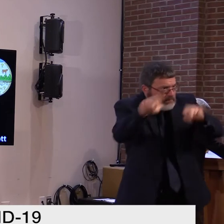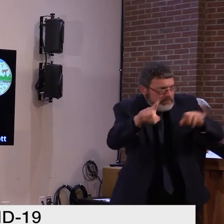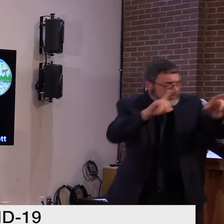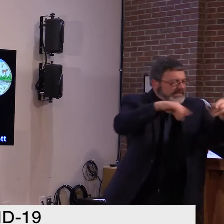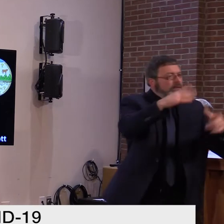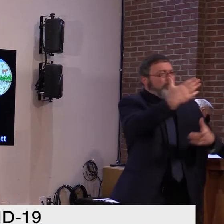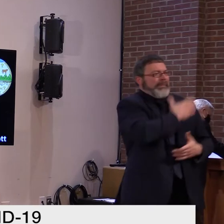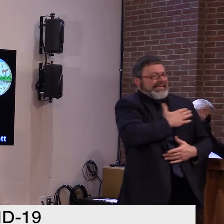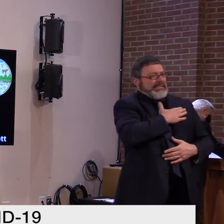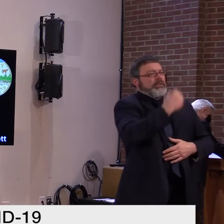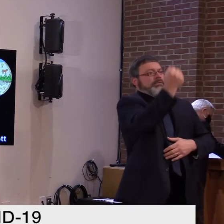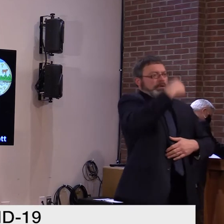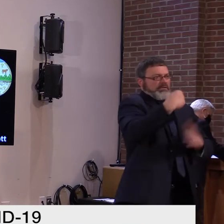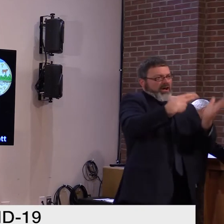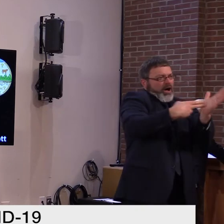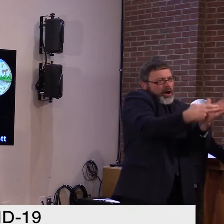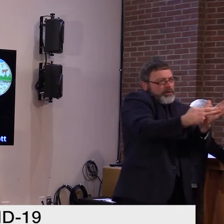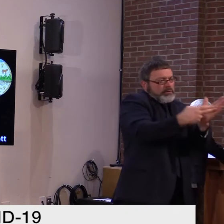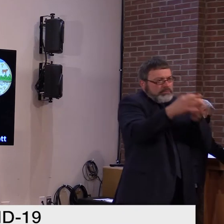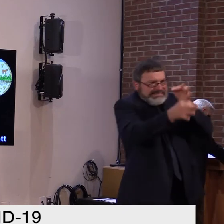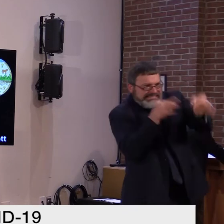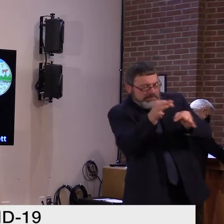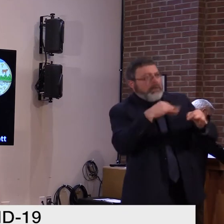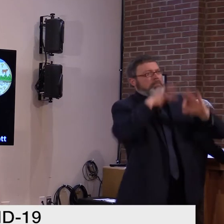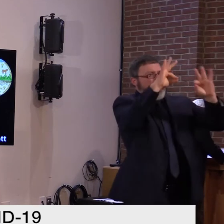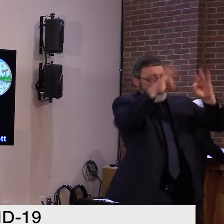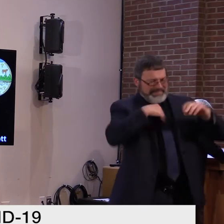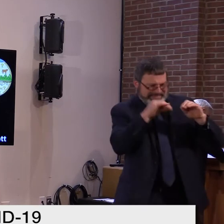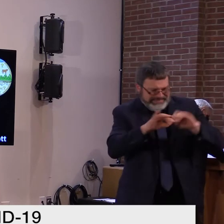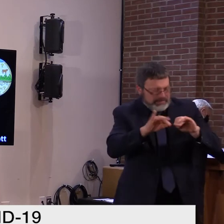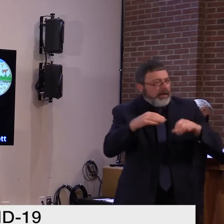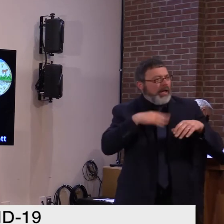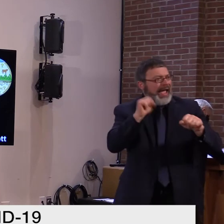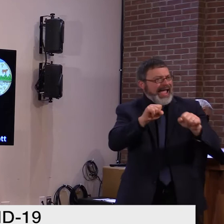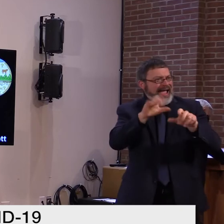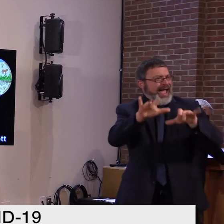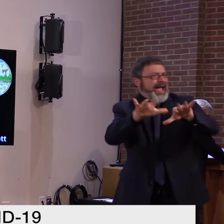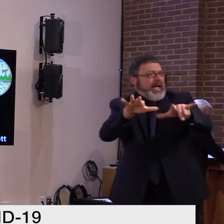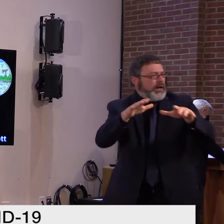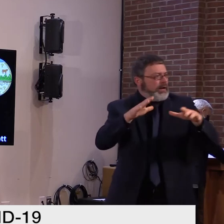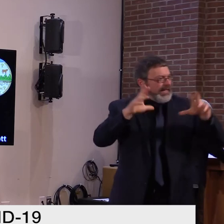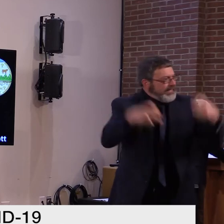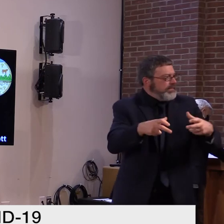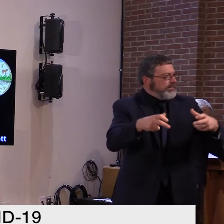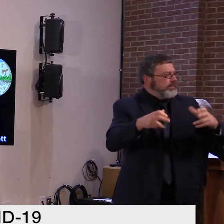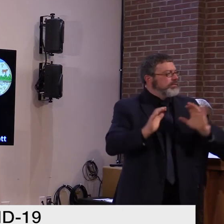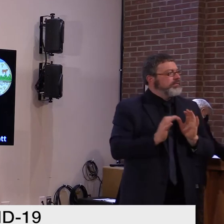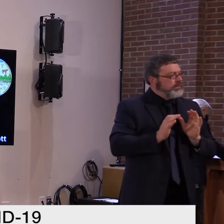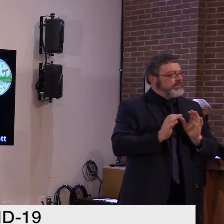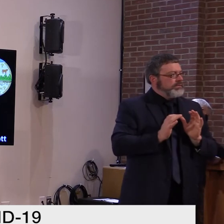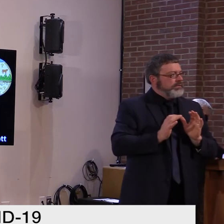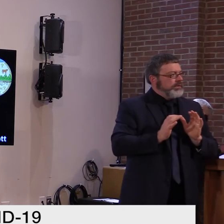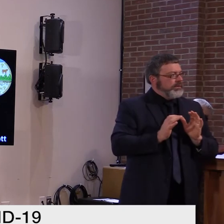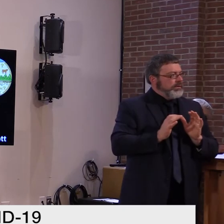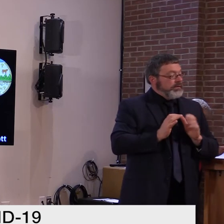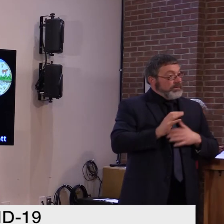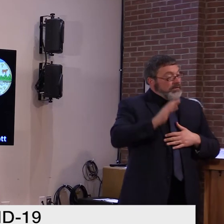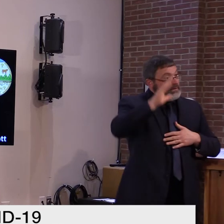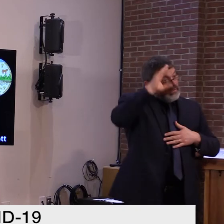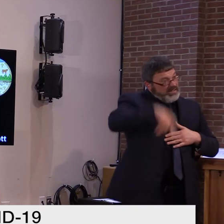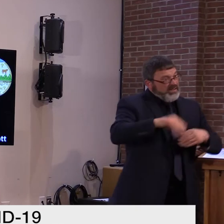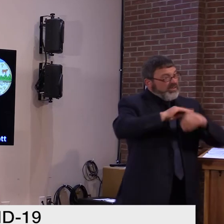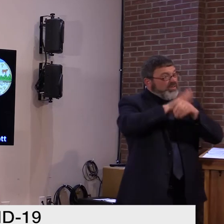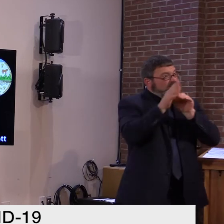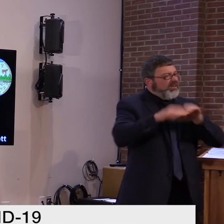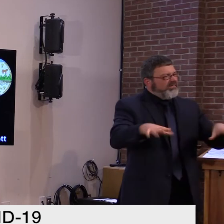There's no question we're facing real challenges as cases surge in Vermont and around the country. We